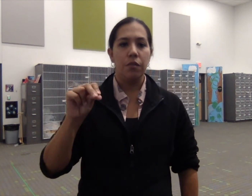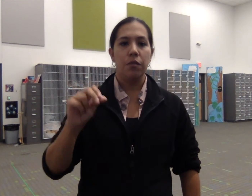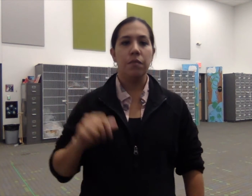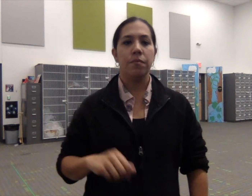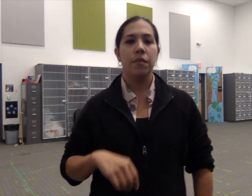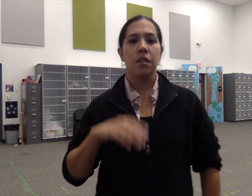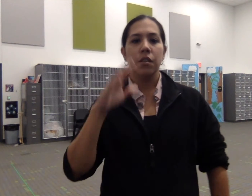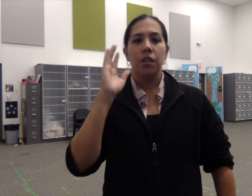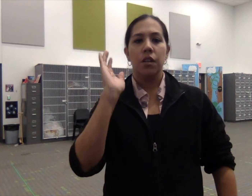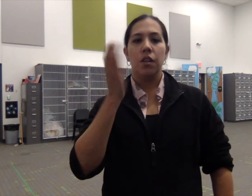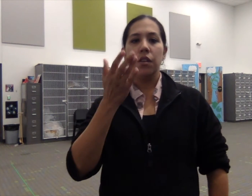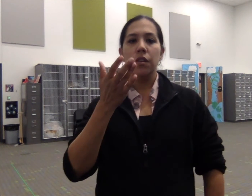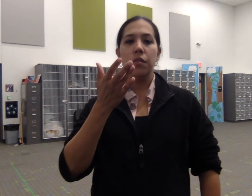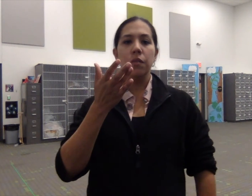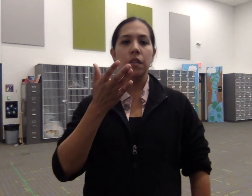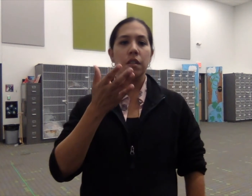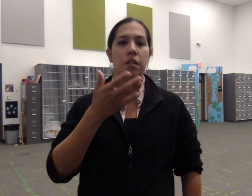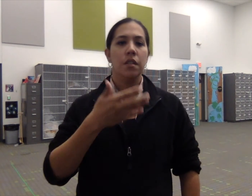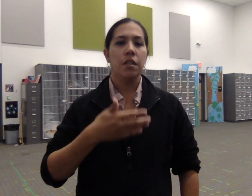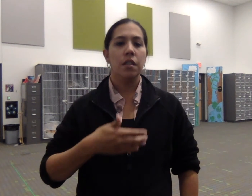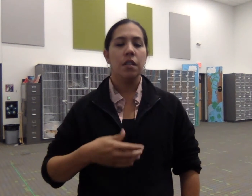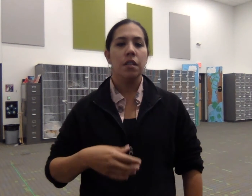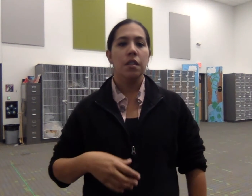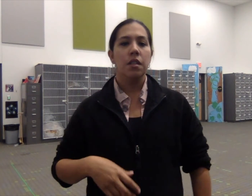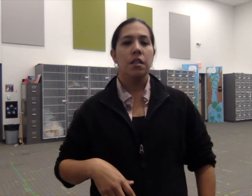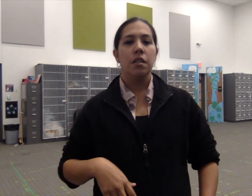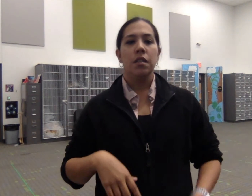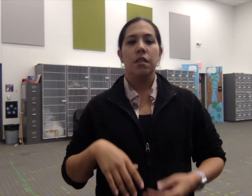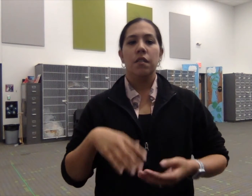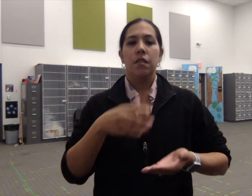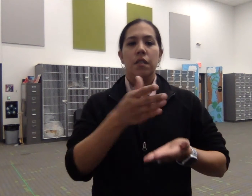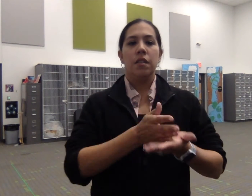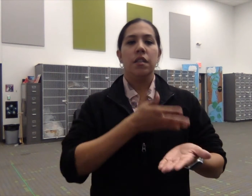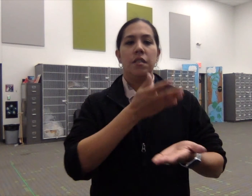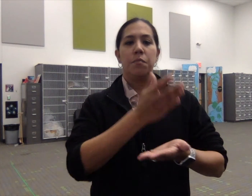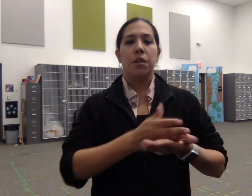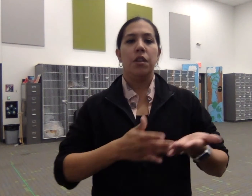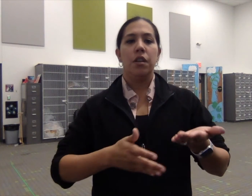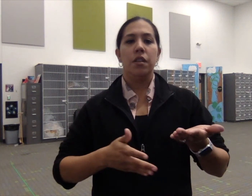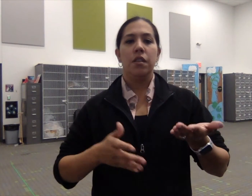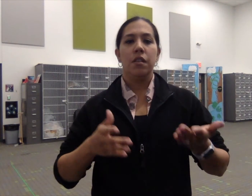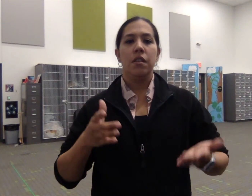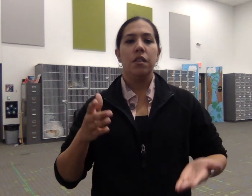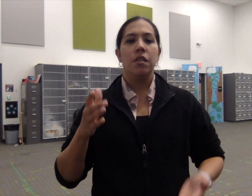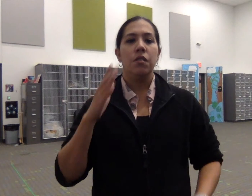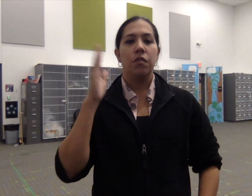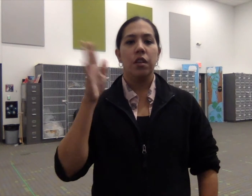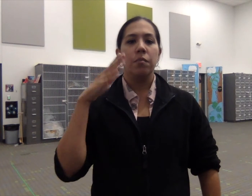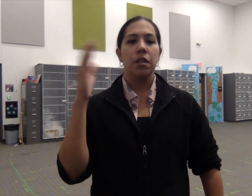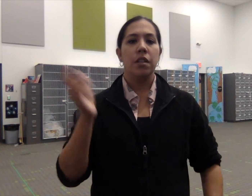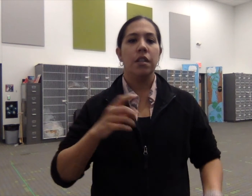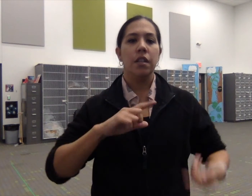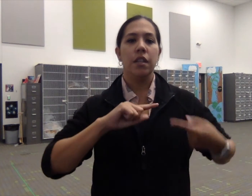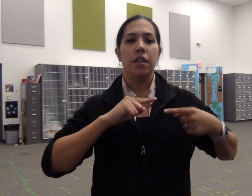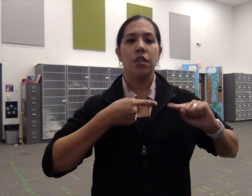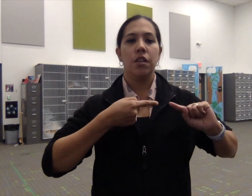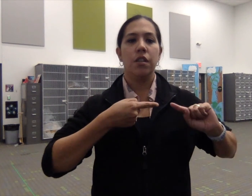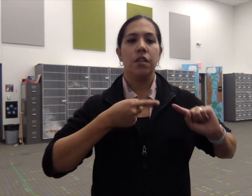oh this part where I'm gonna get hurt